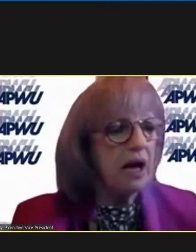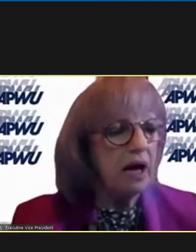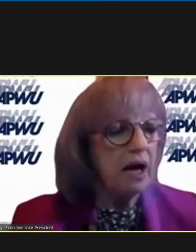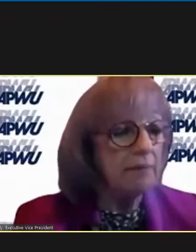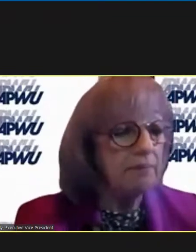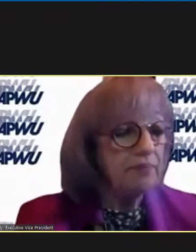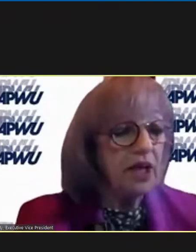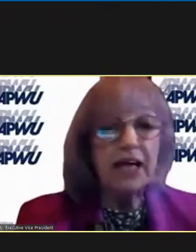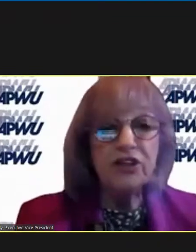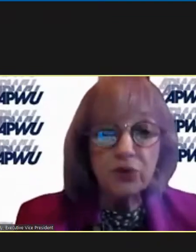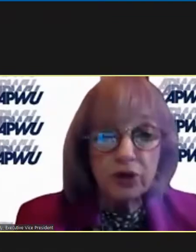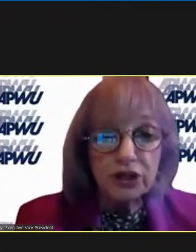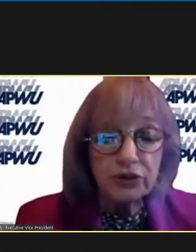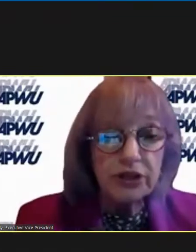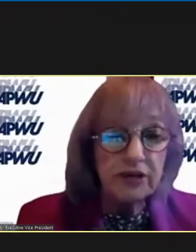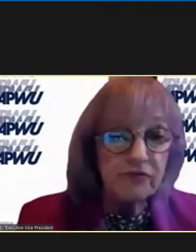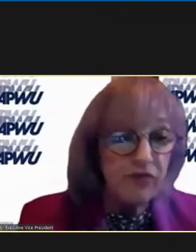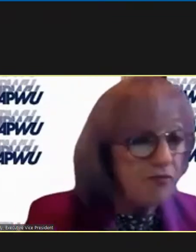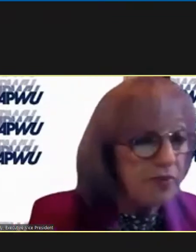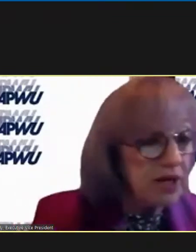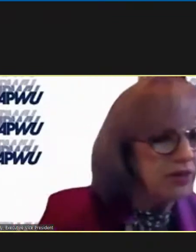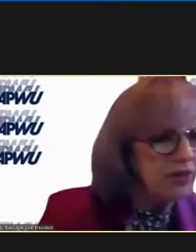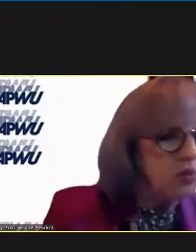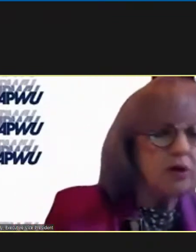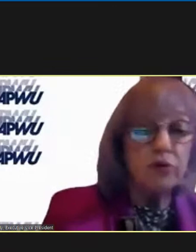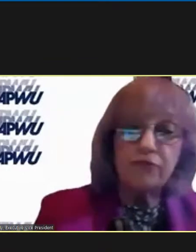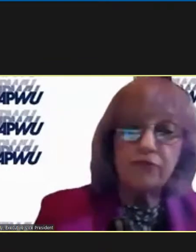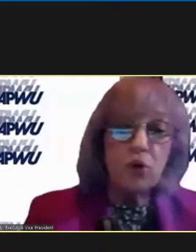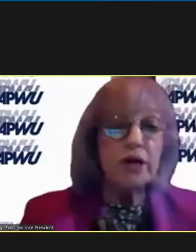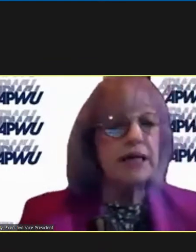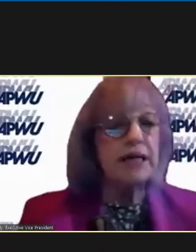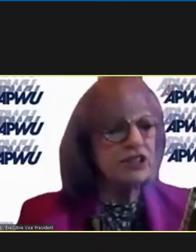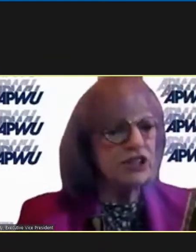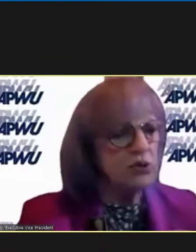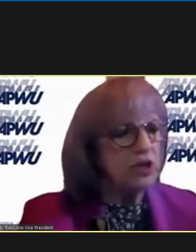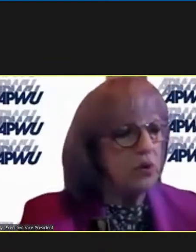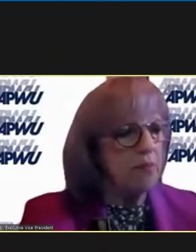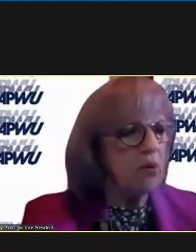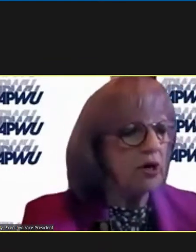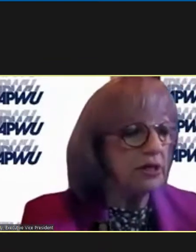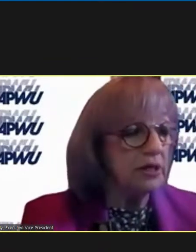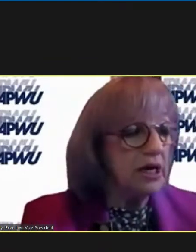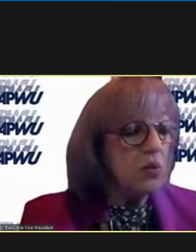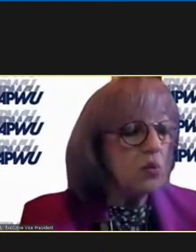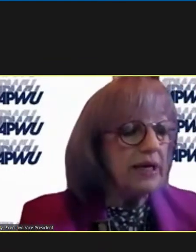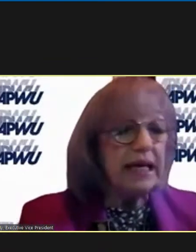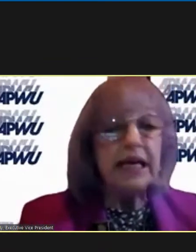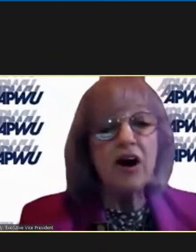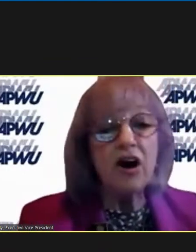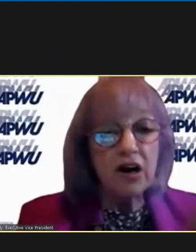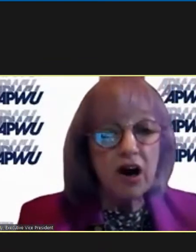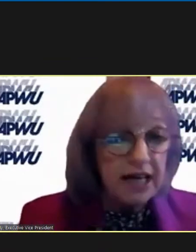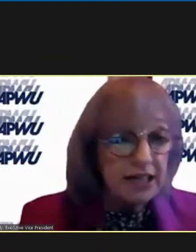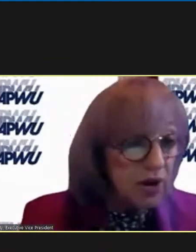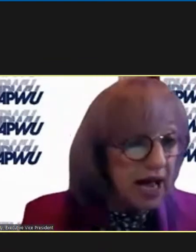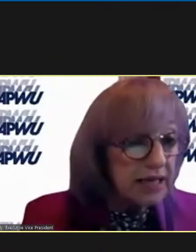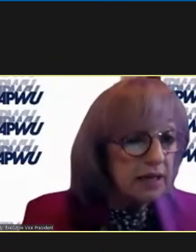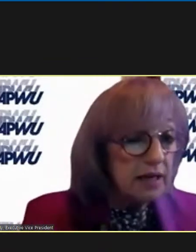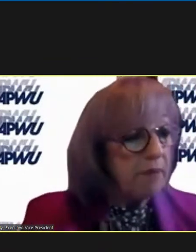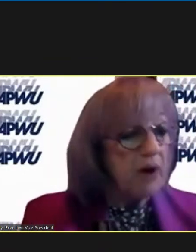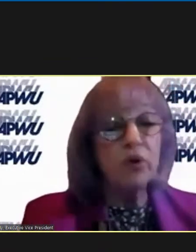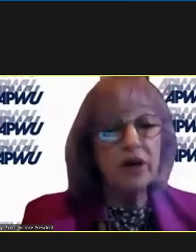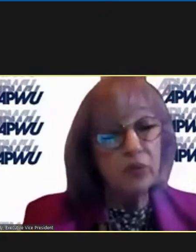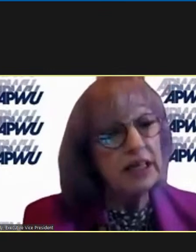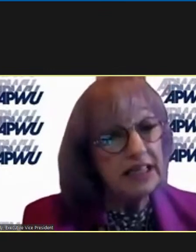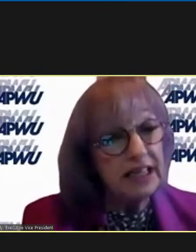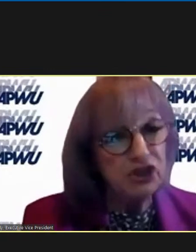now um and your union involvement on the workroom floor is so so important we need our contract